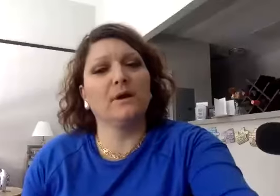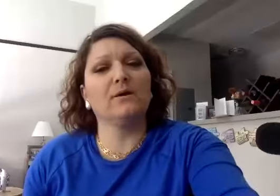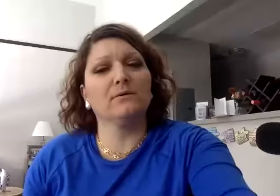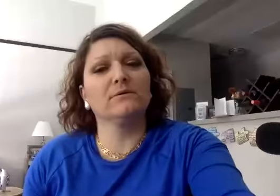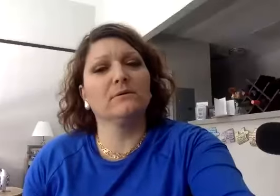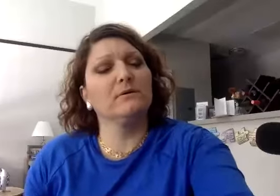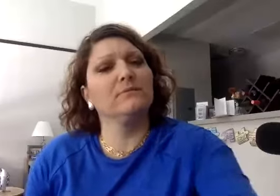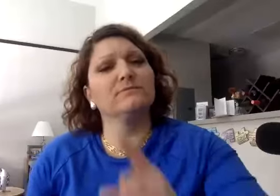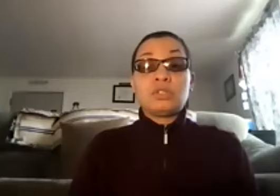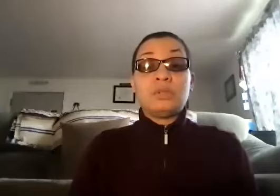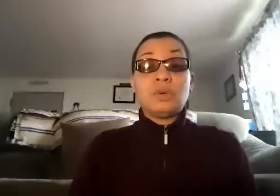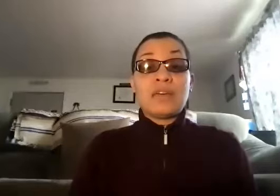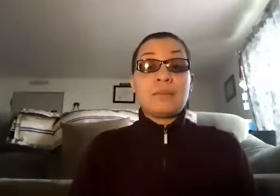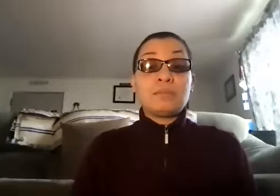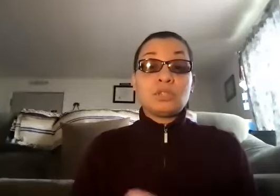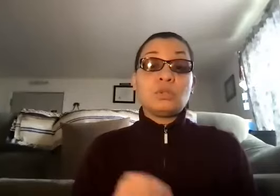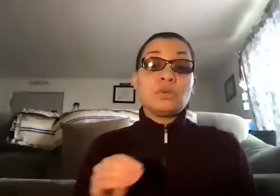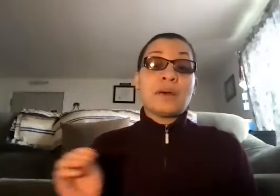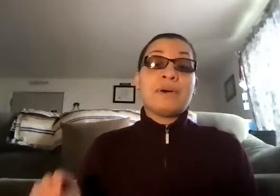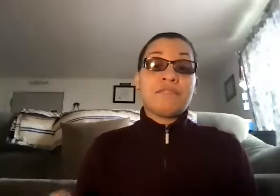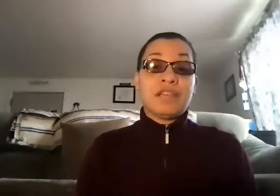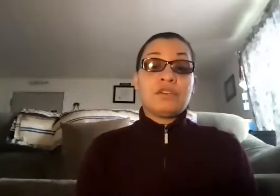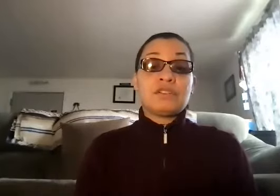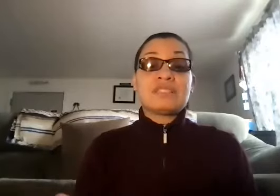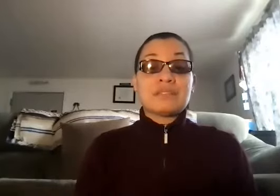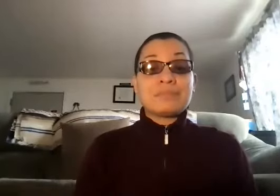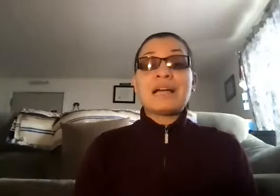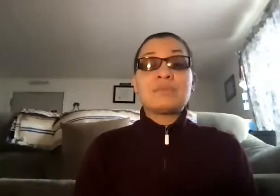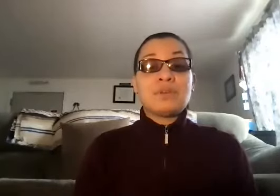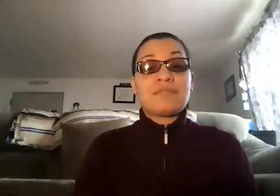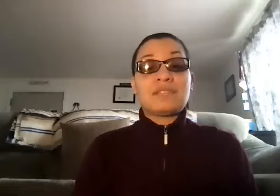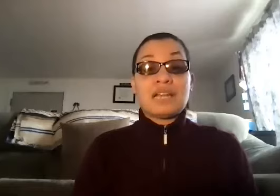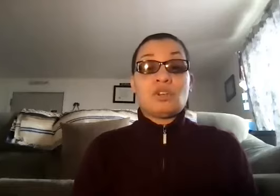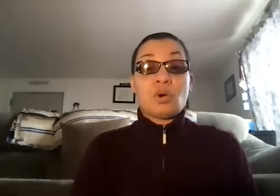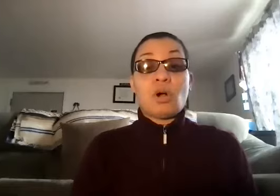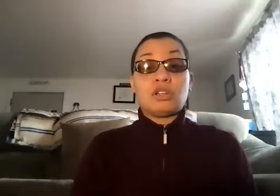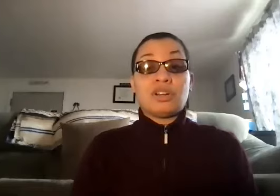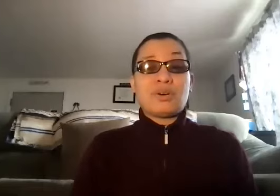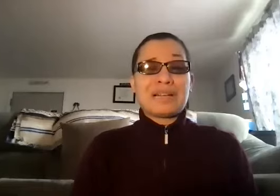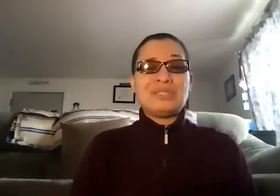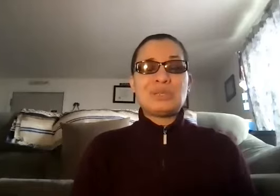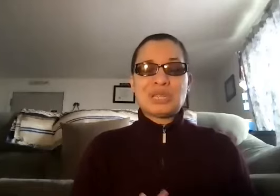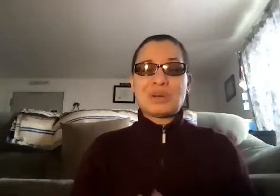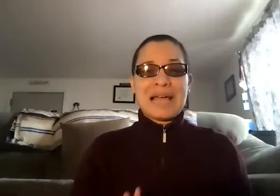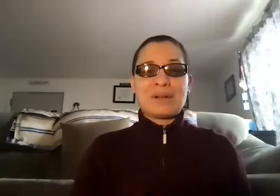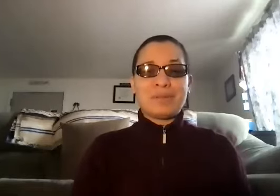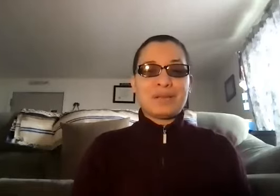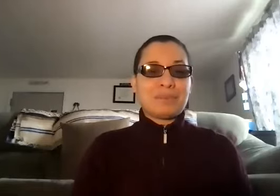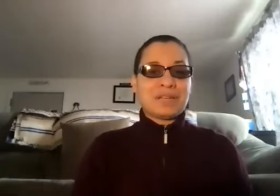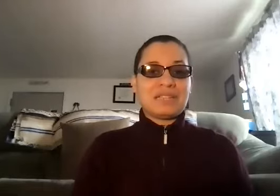And so to do them, to do them a favor, sometimes you have to let your caller know, can you slow down a bit? Because